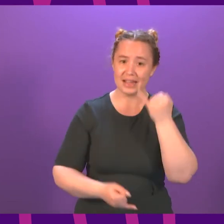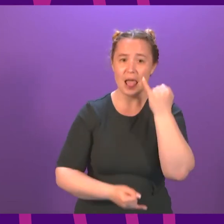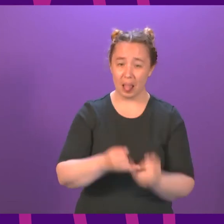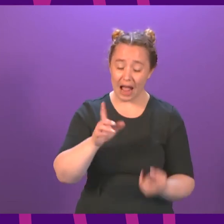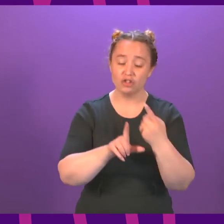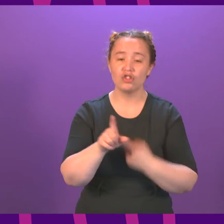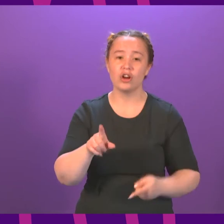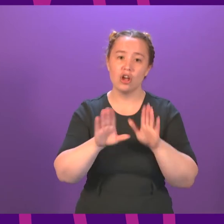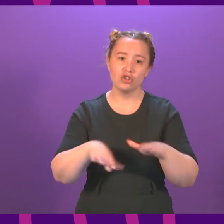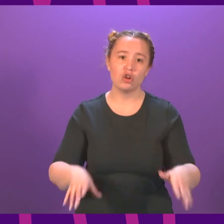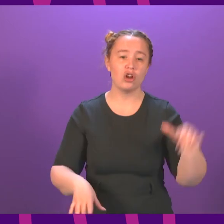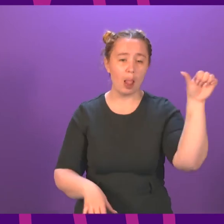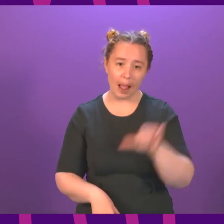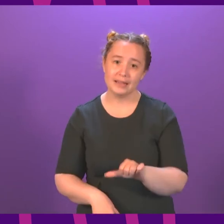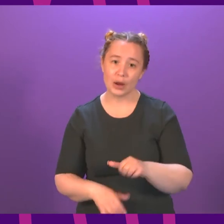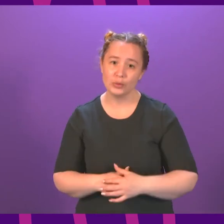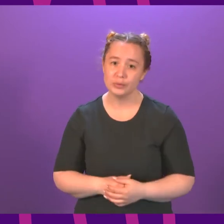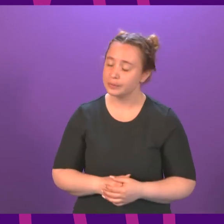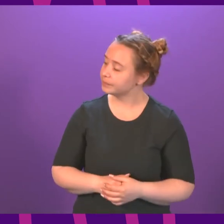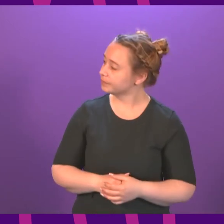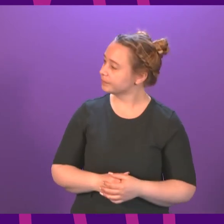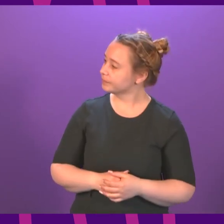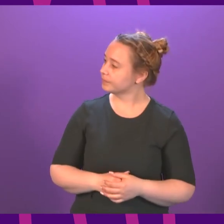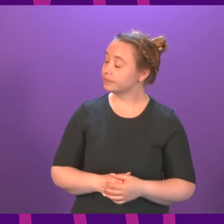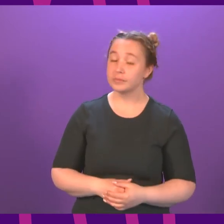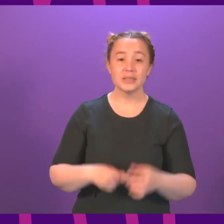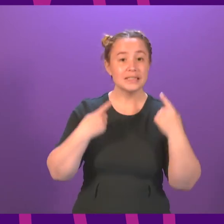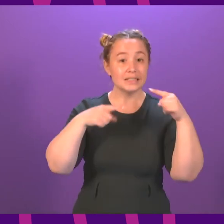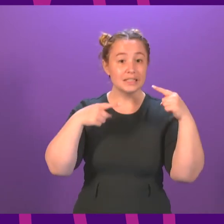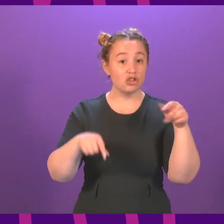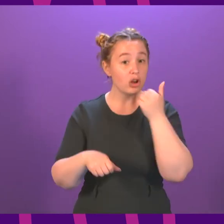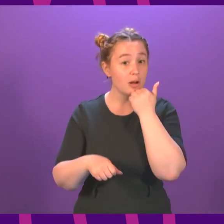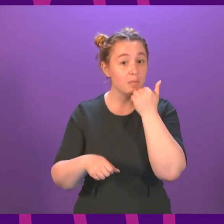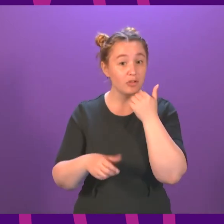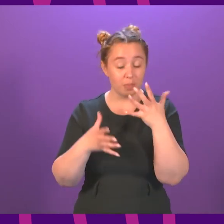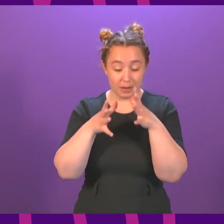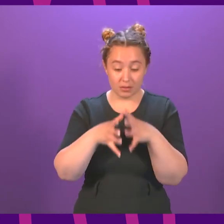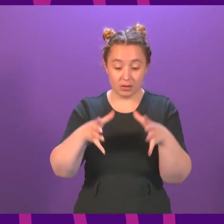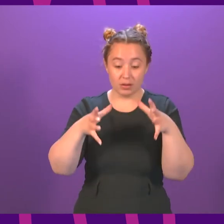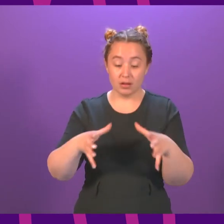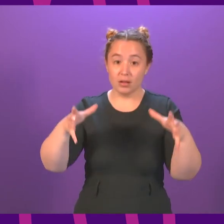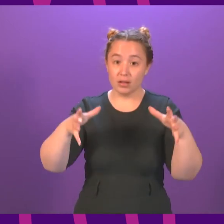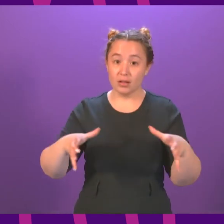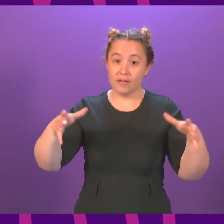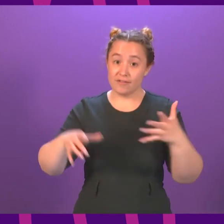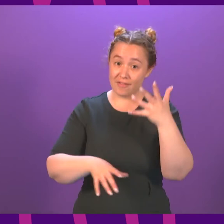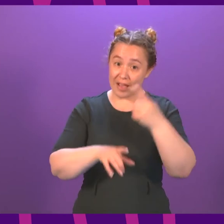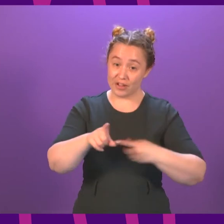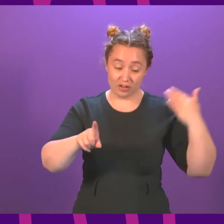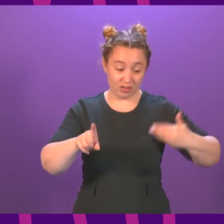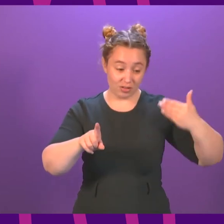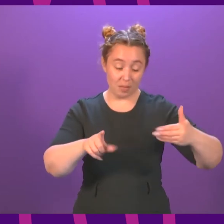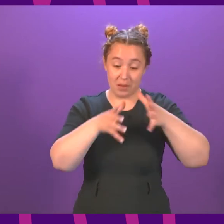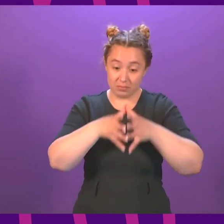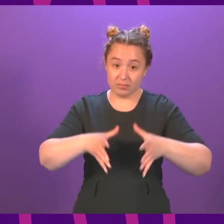badly let down? First Minister. Teacher numbers have increased for five years in a row, and the